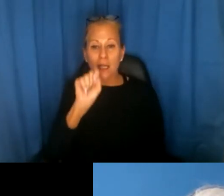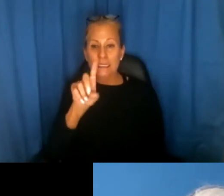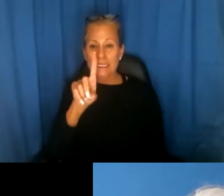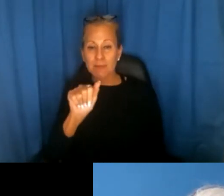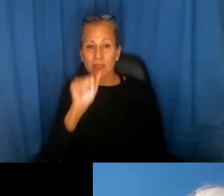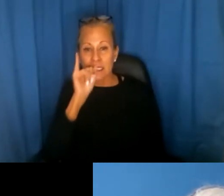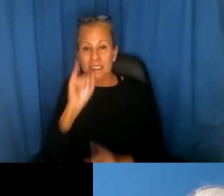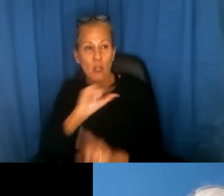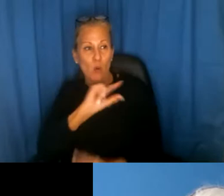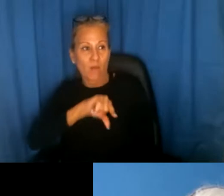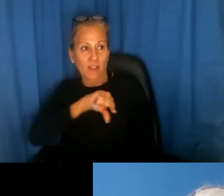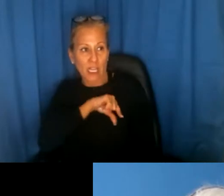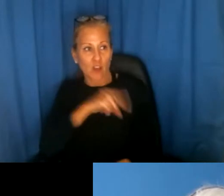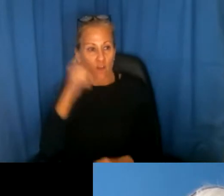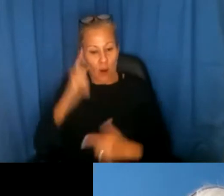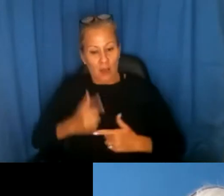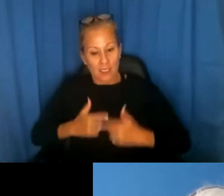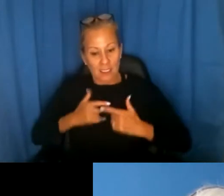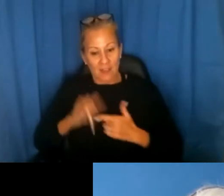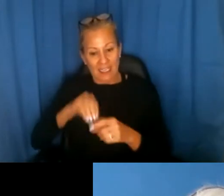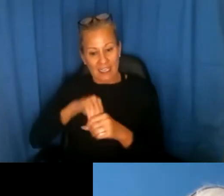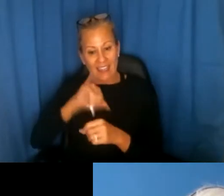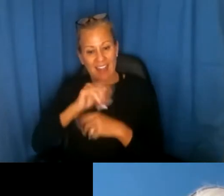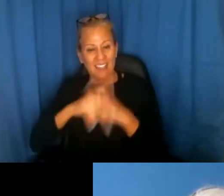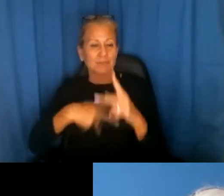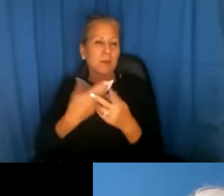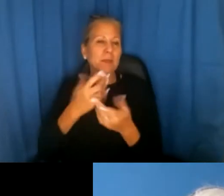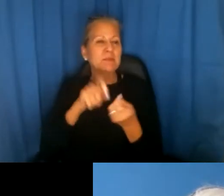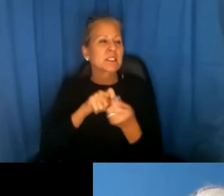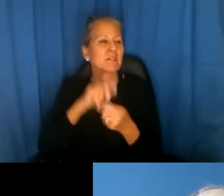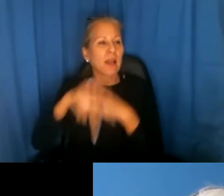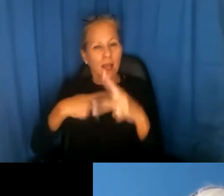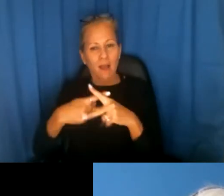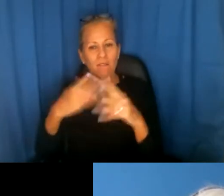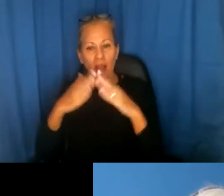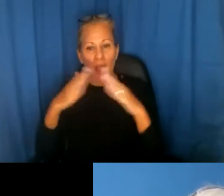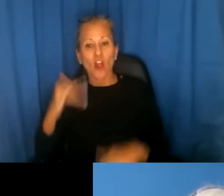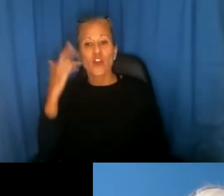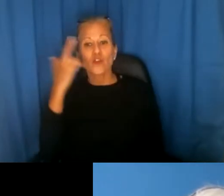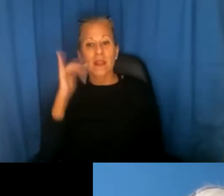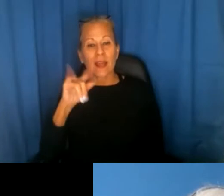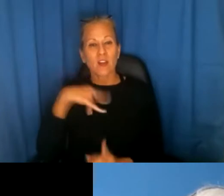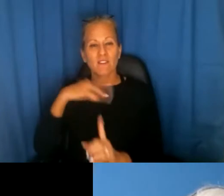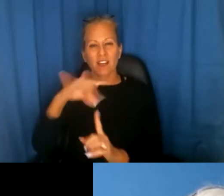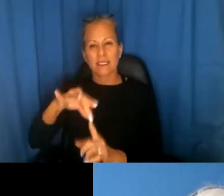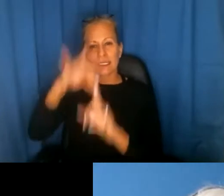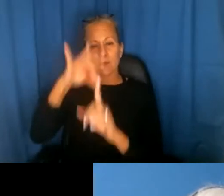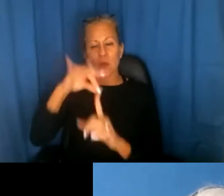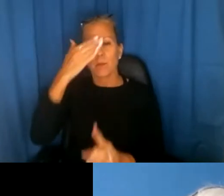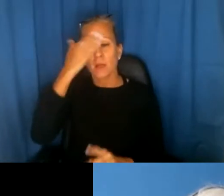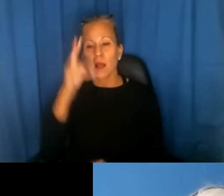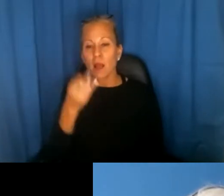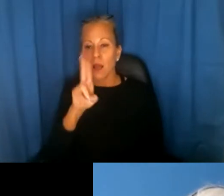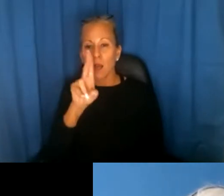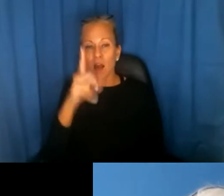qualification for living in the specific type of housing. And the reason that exception is there is because HUD,